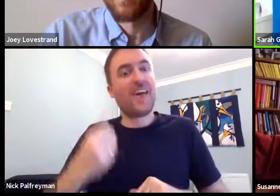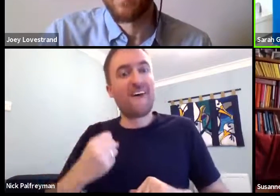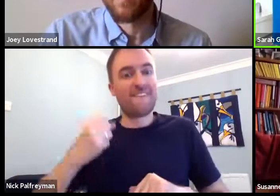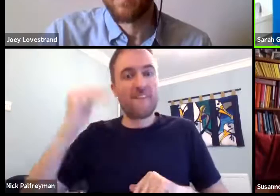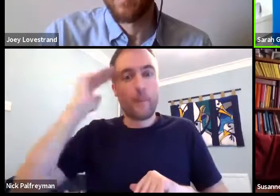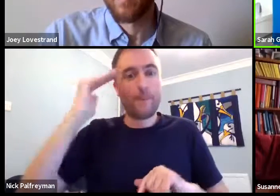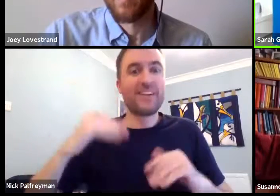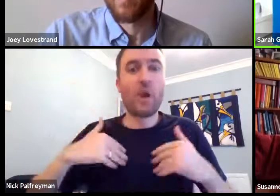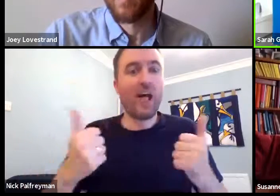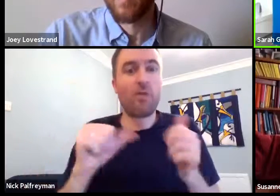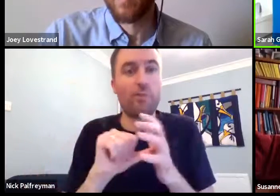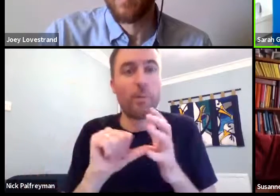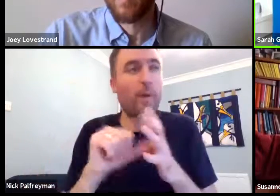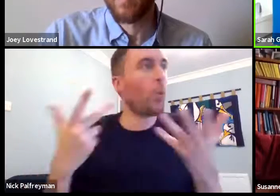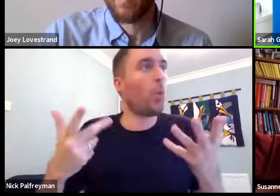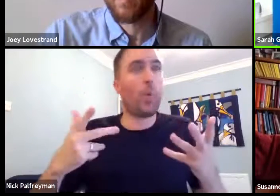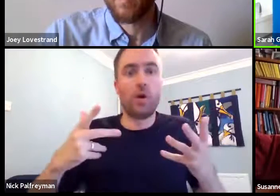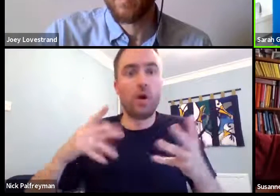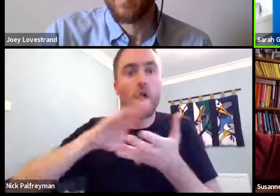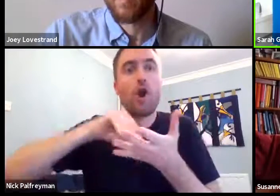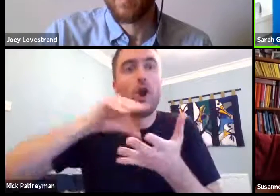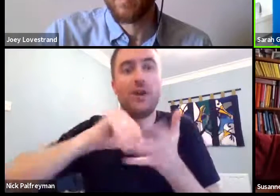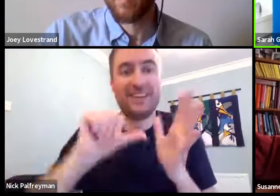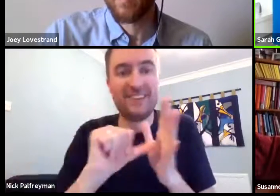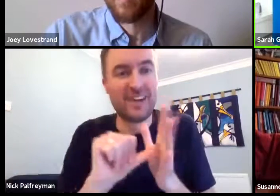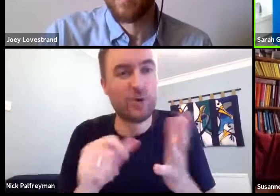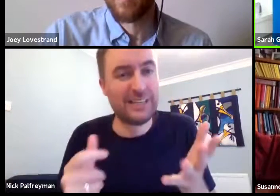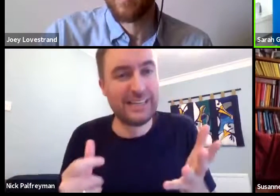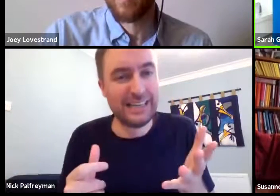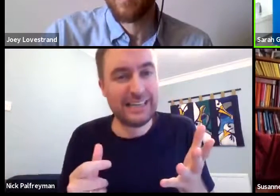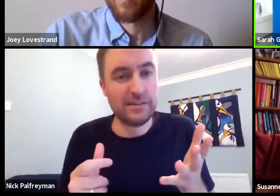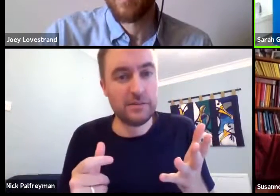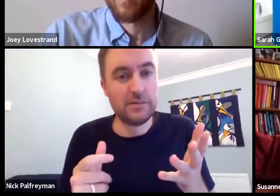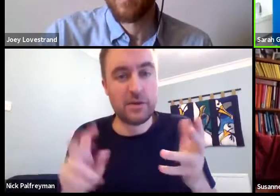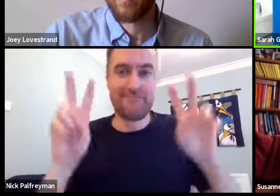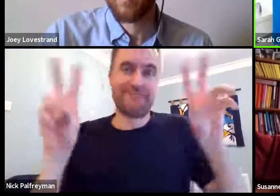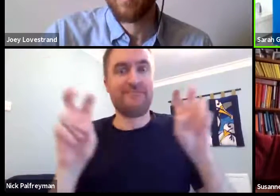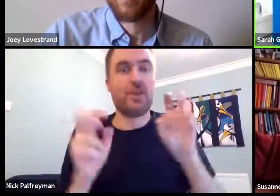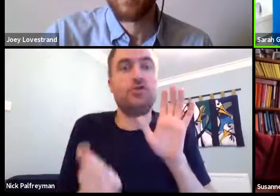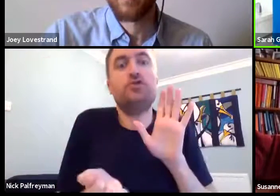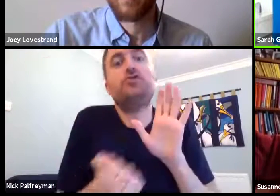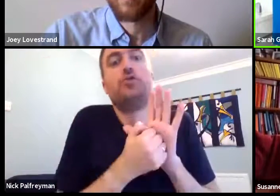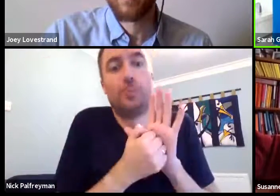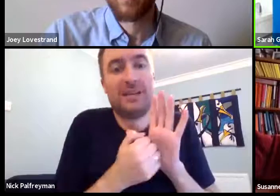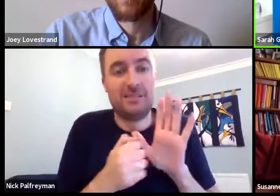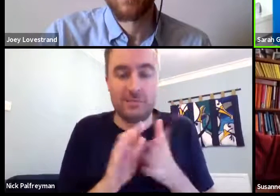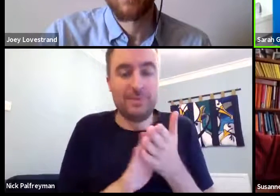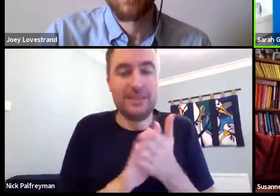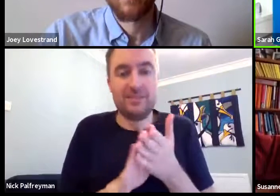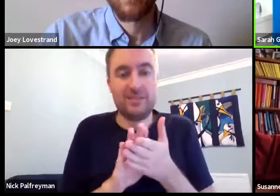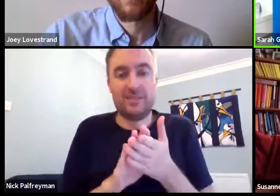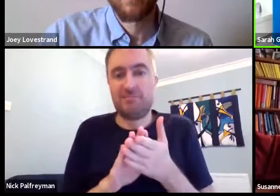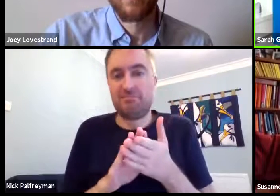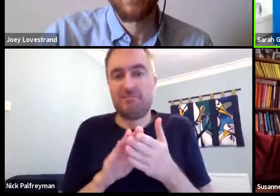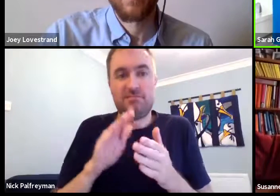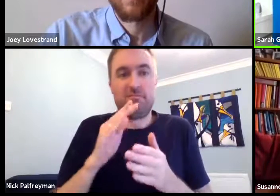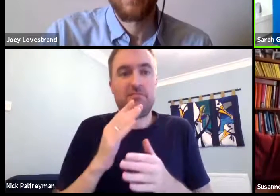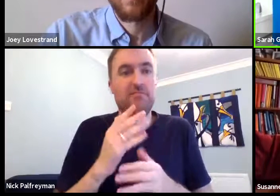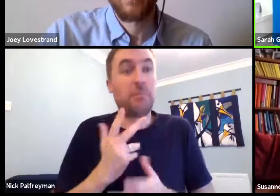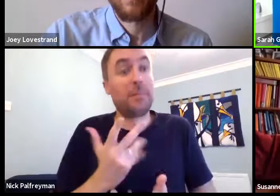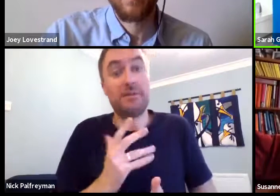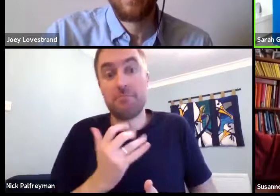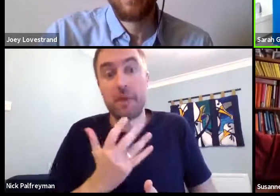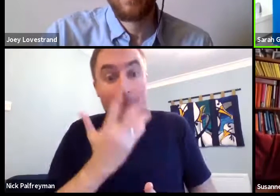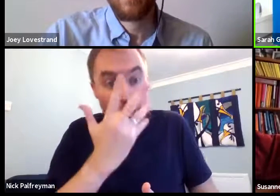and they think the child has a mental health problem or a learning difficulty and they're labeled